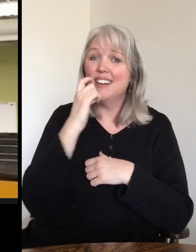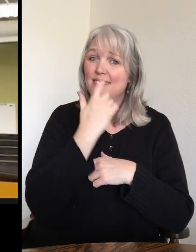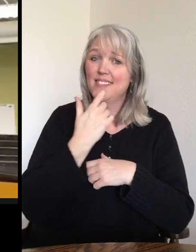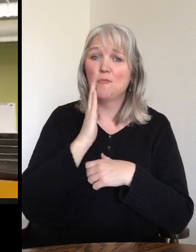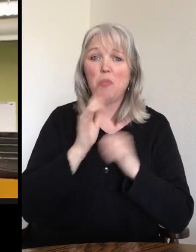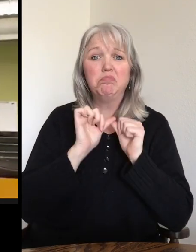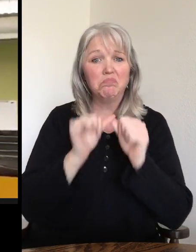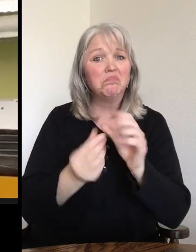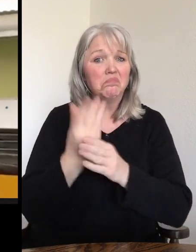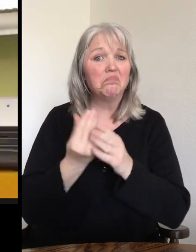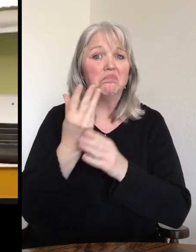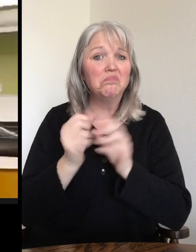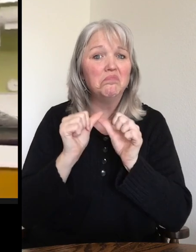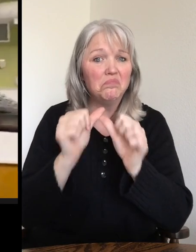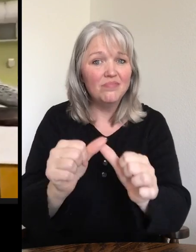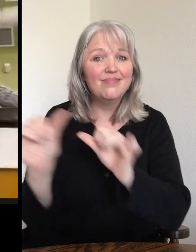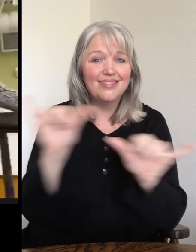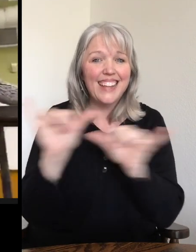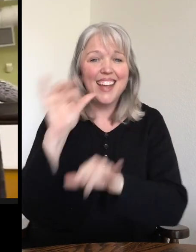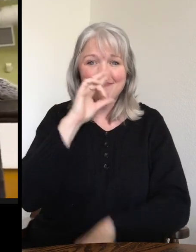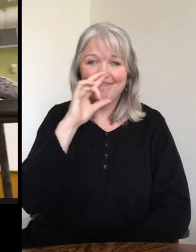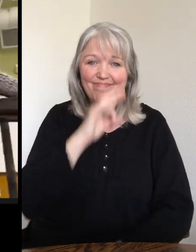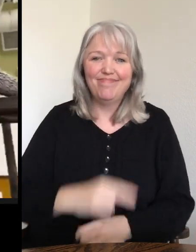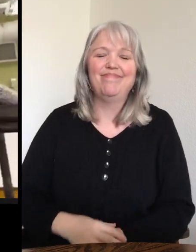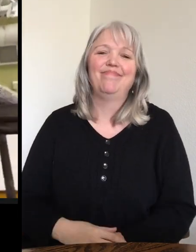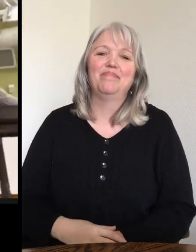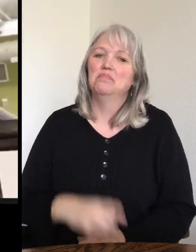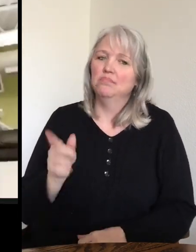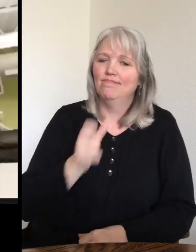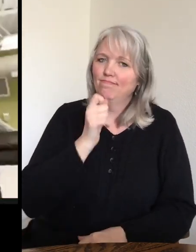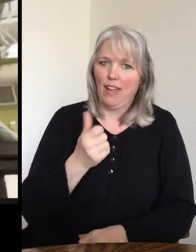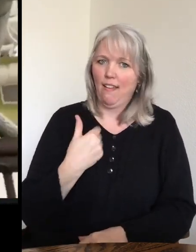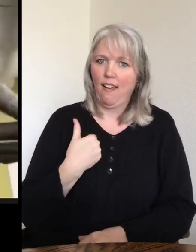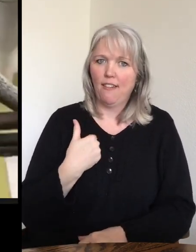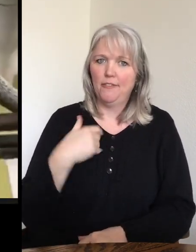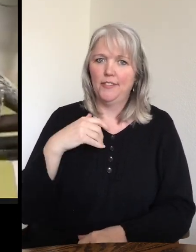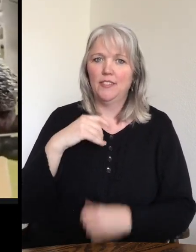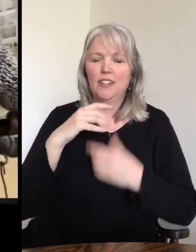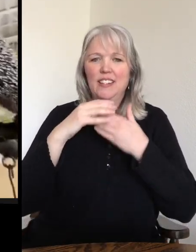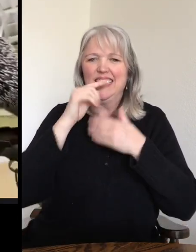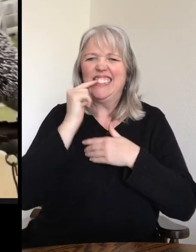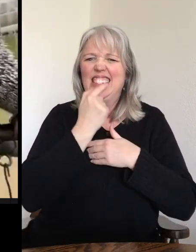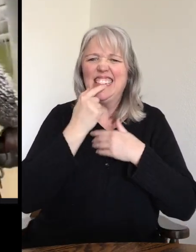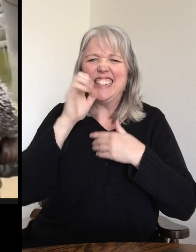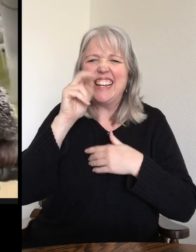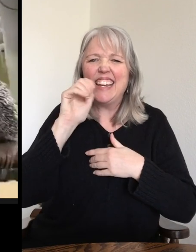that continuously grow just like rodents. So he does not have any sort of enamel on his teeth, the protective